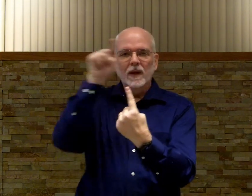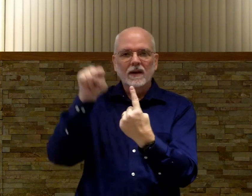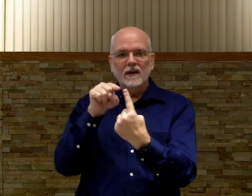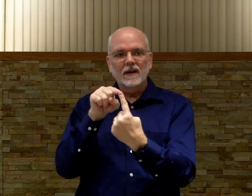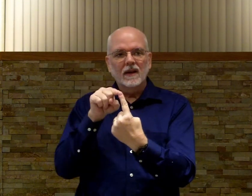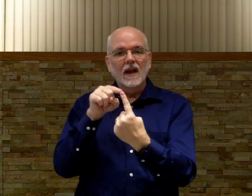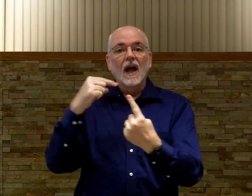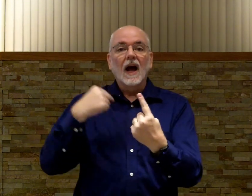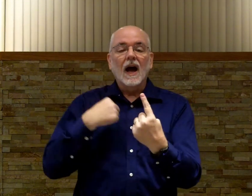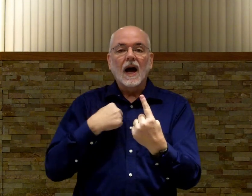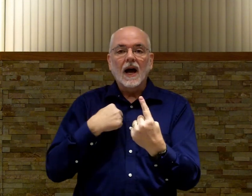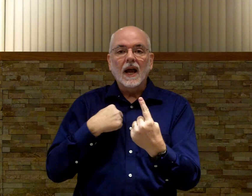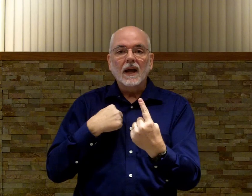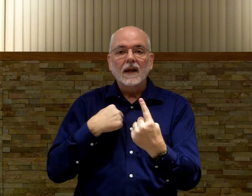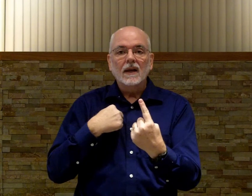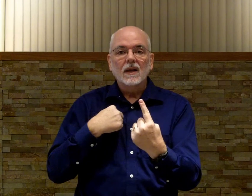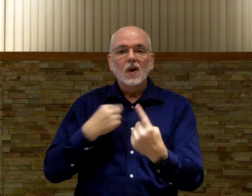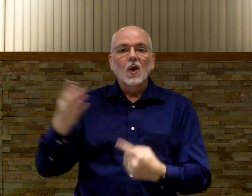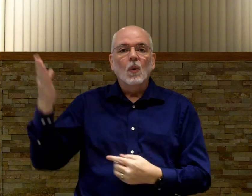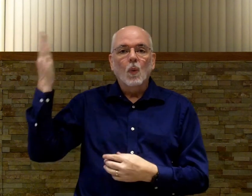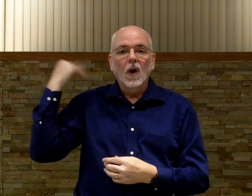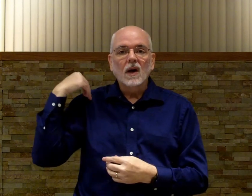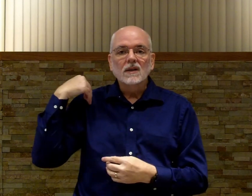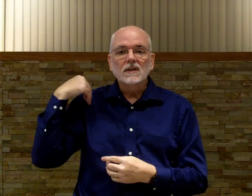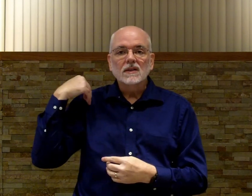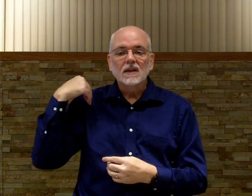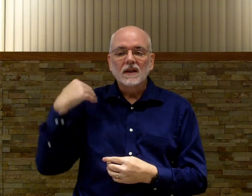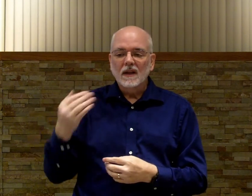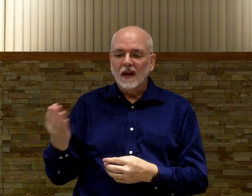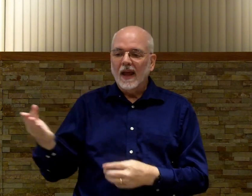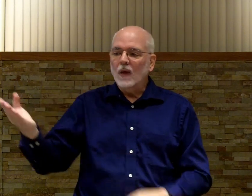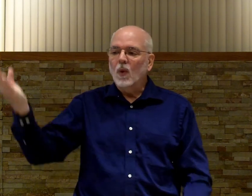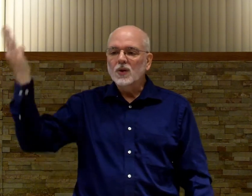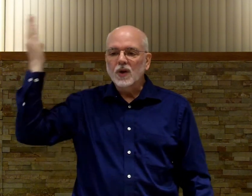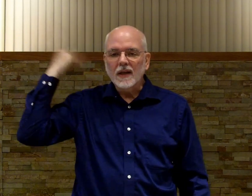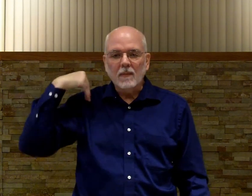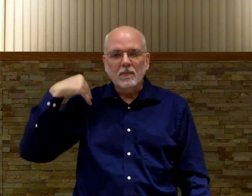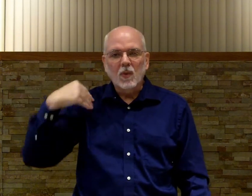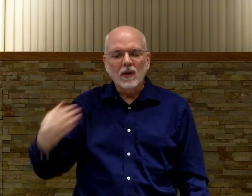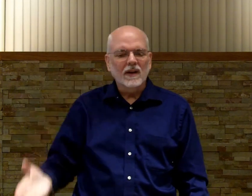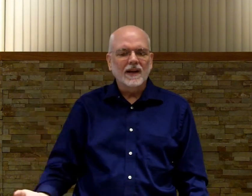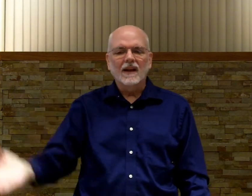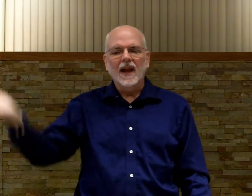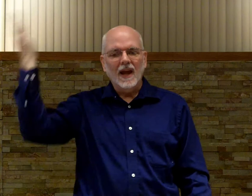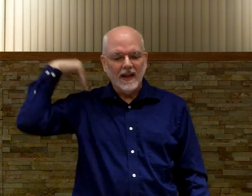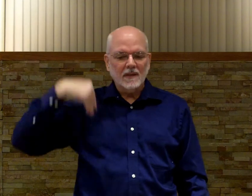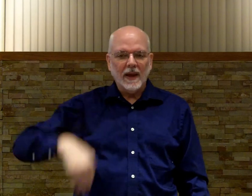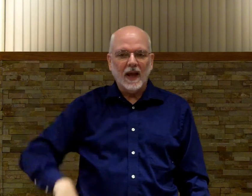When I was. And what? You just kind of point. Eh, that's past.